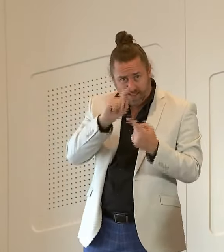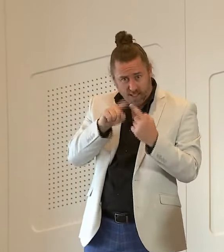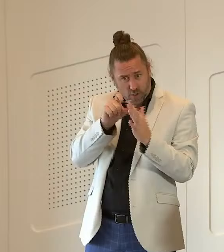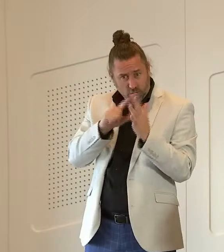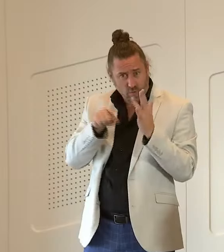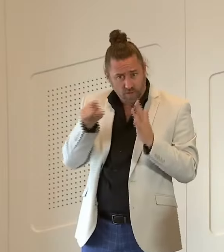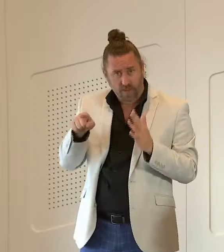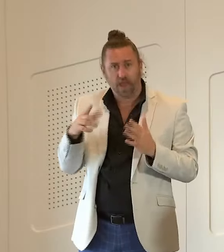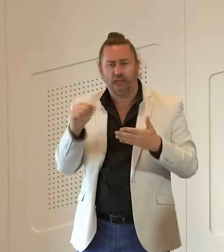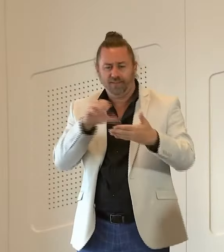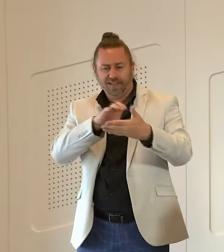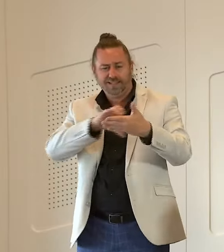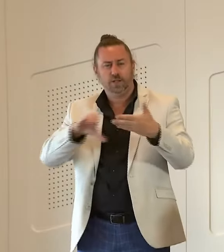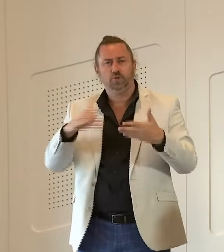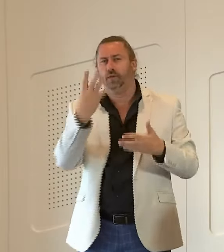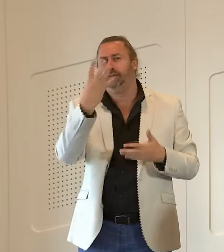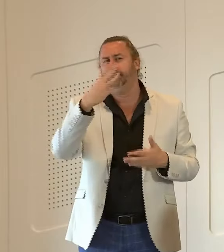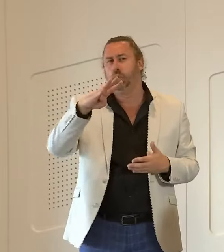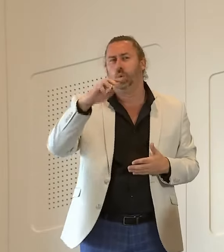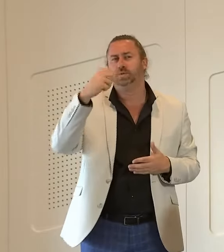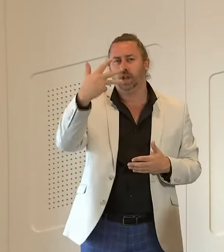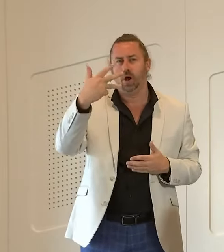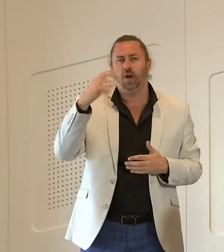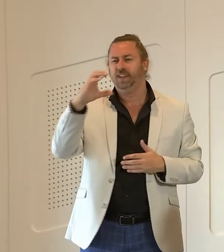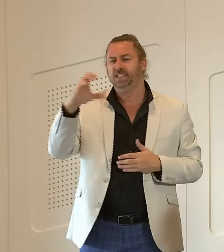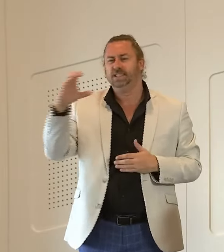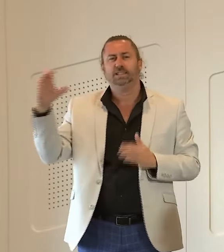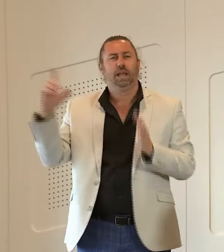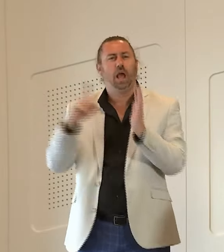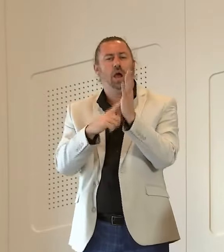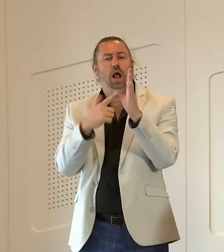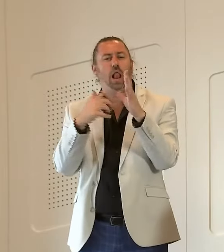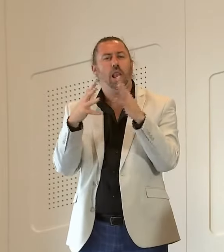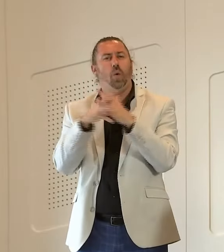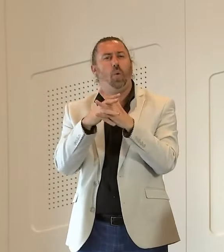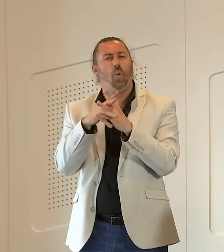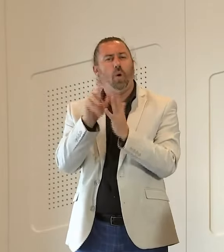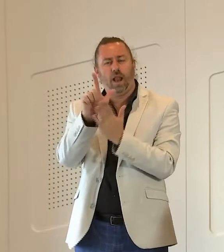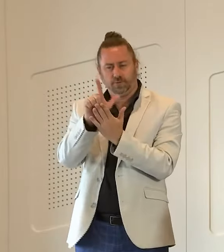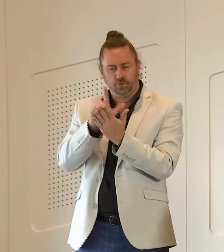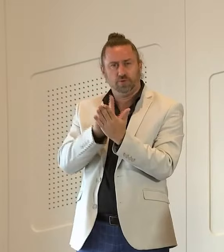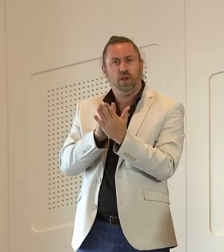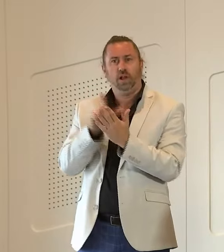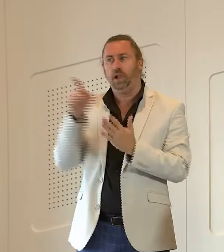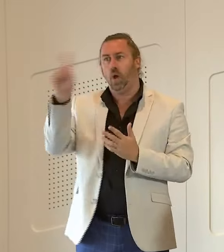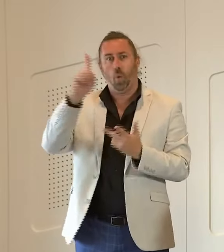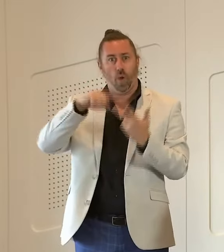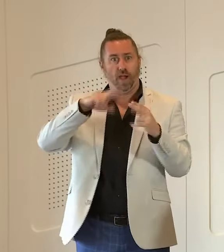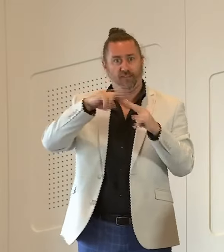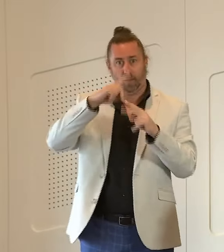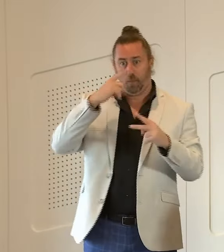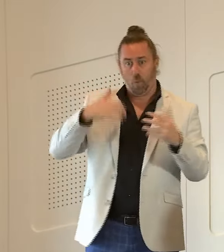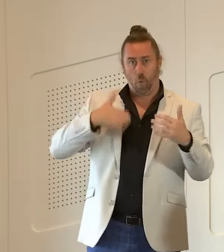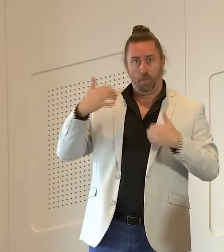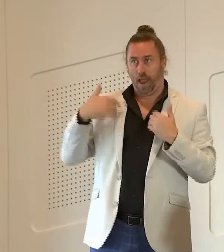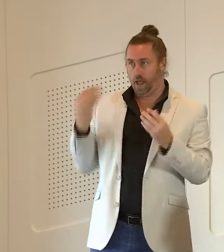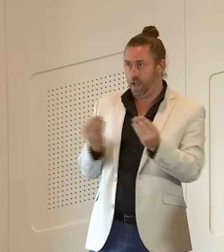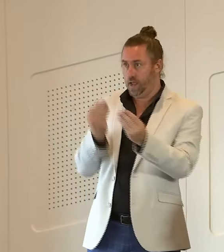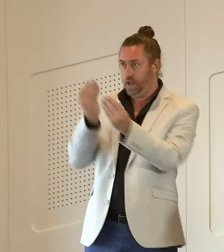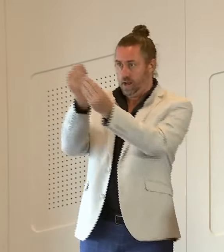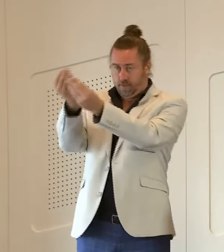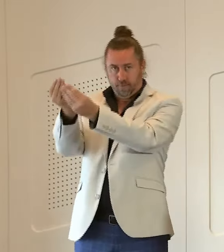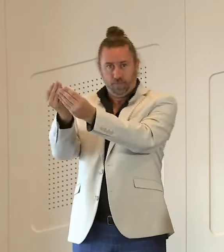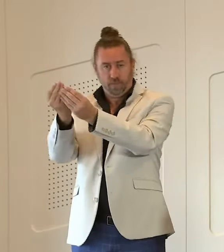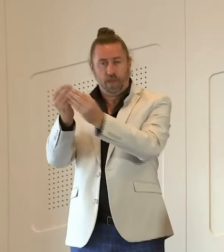adequacy of section 49 of the triple c act that deals with complaints by the commission and reports and obtaining advice